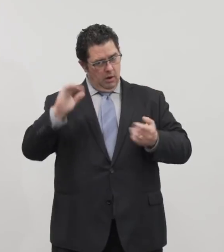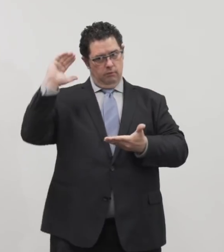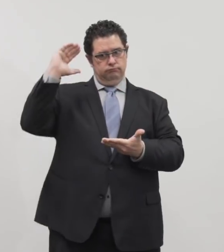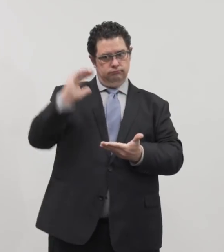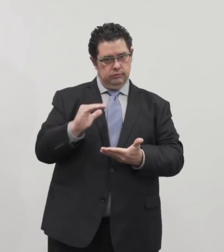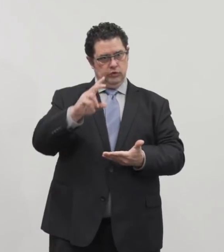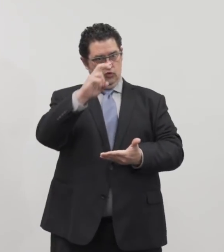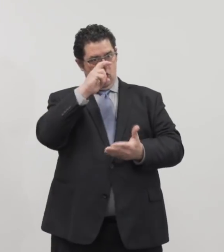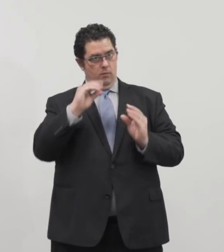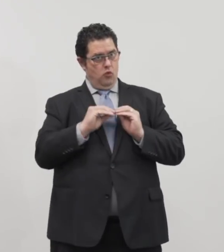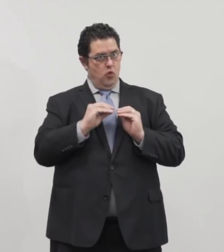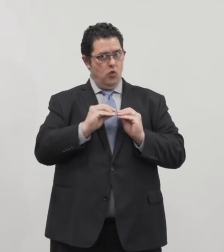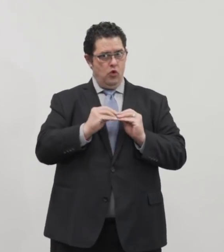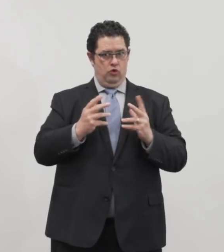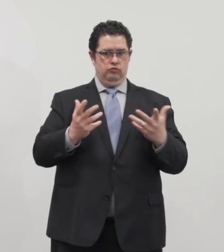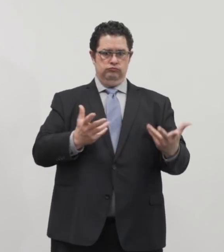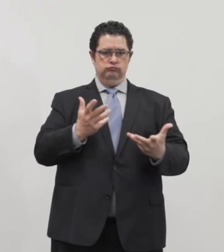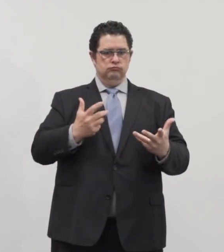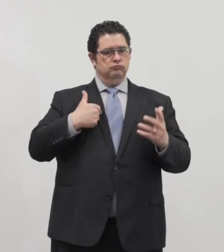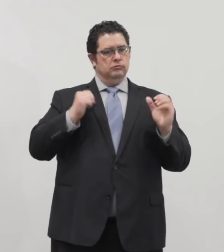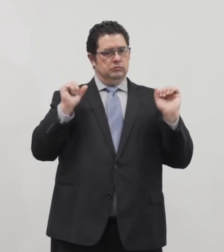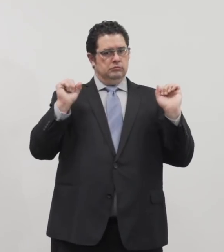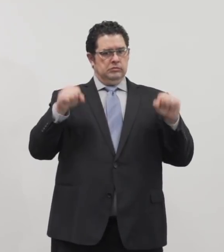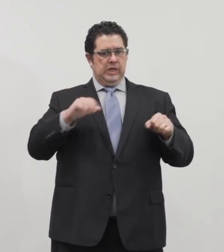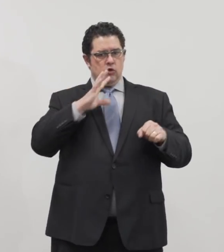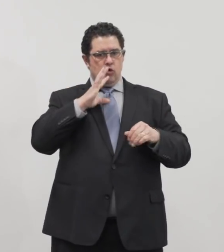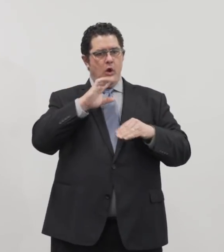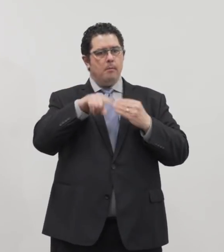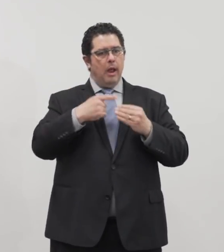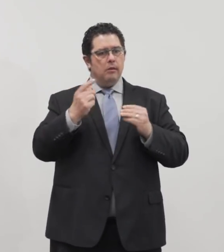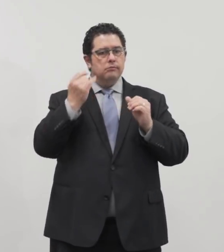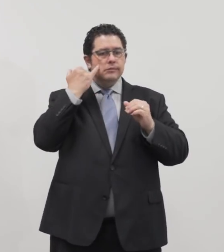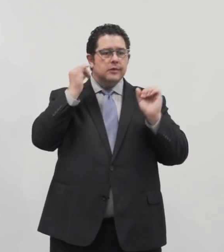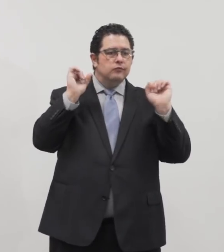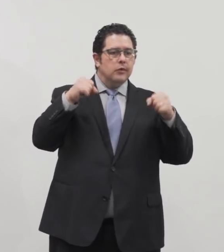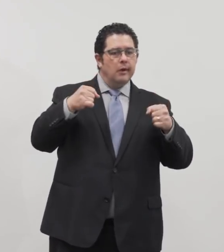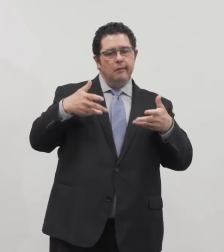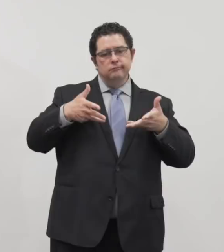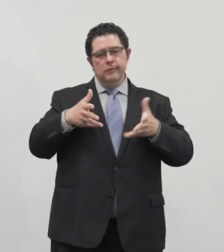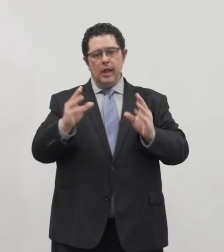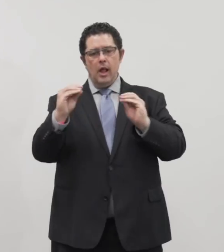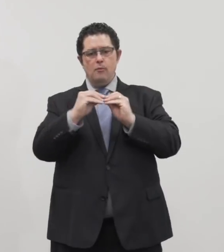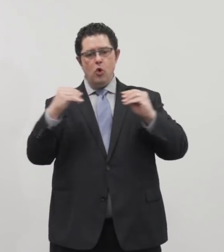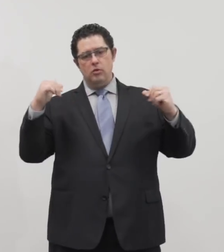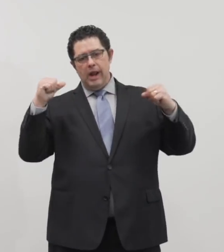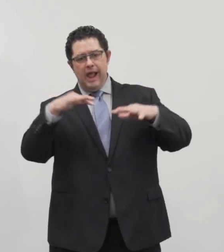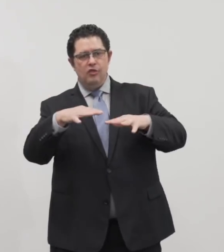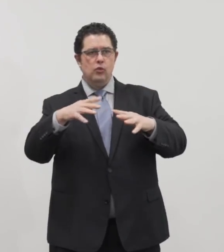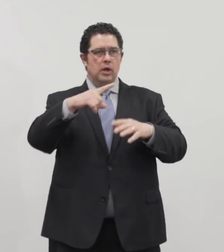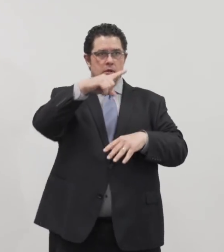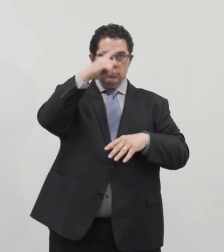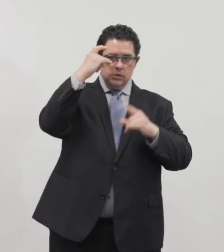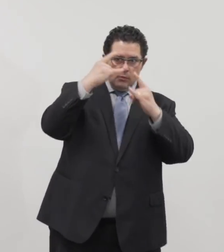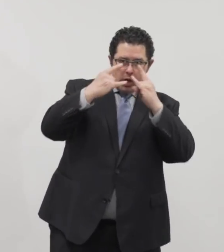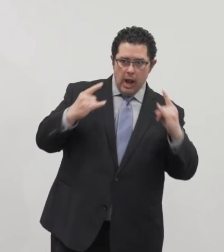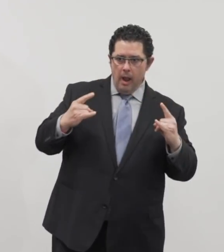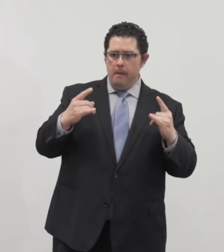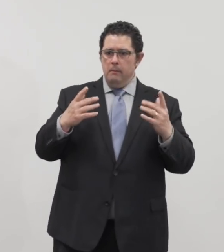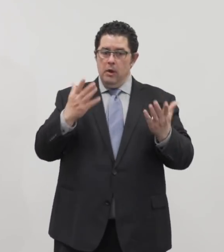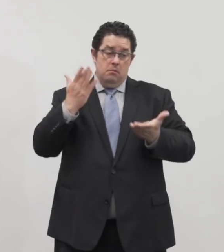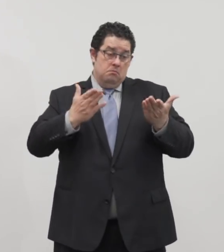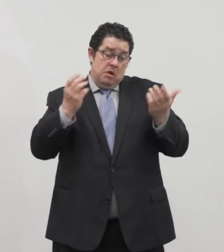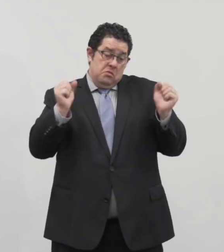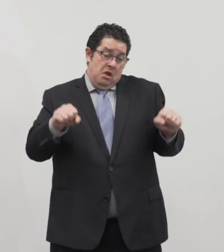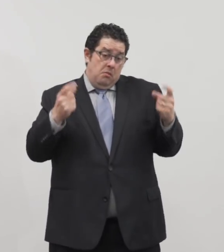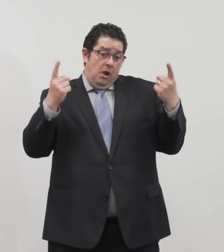And we can talk about whether or not we can have more gatherings. We can talk about whether some summer camps in some limited settings may be able to